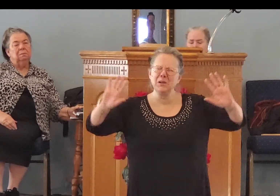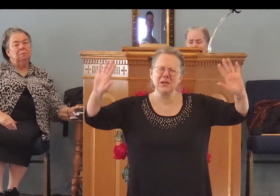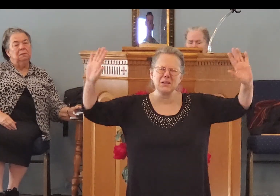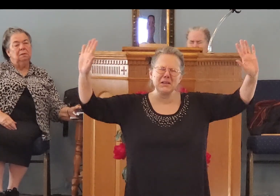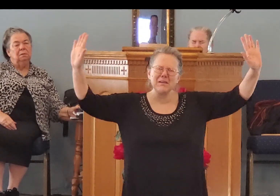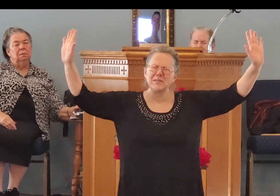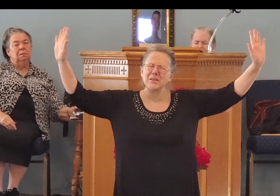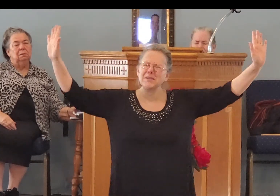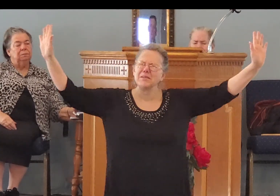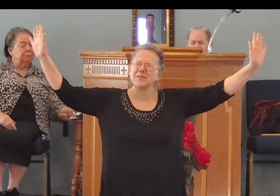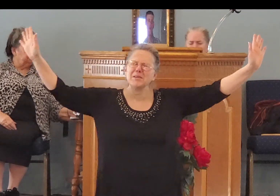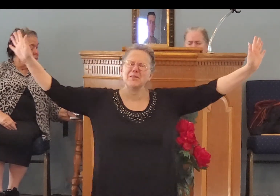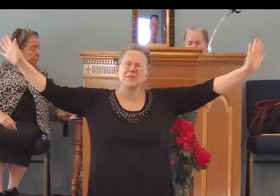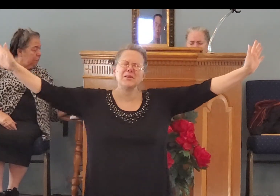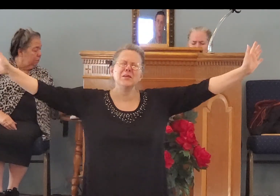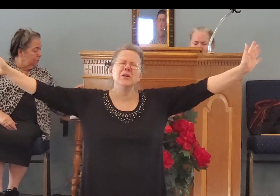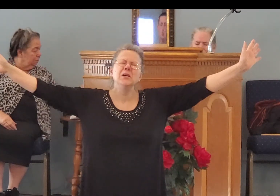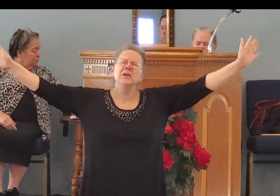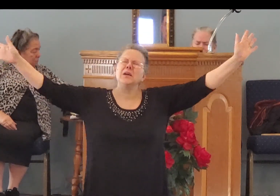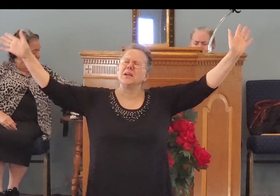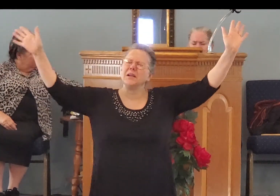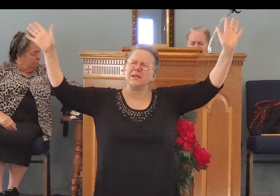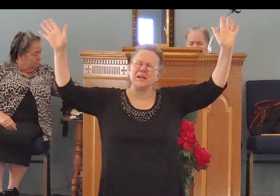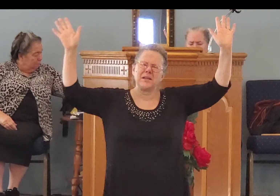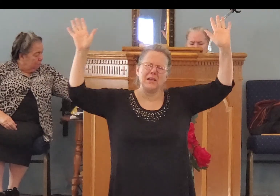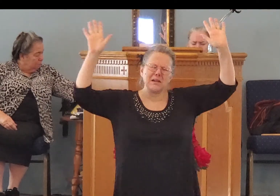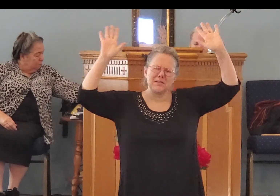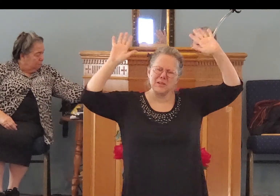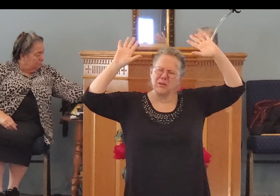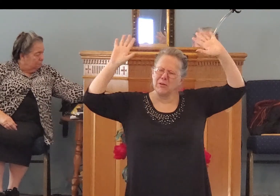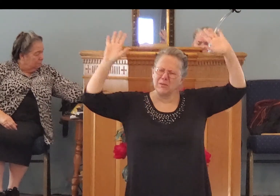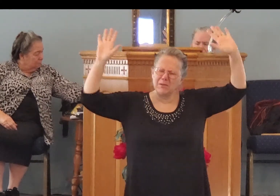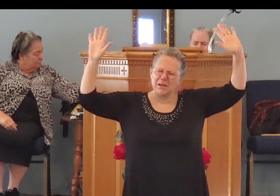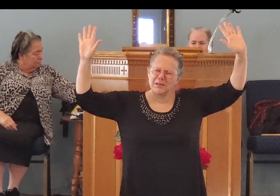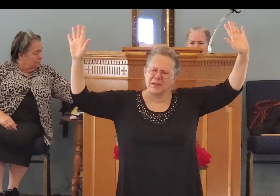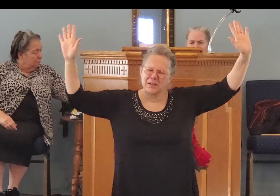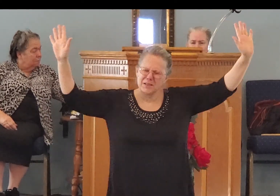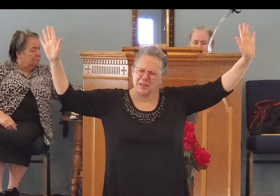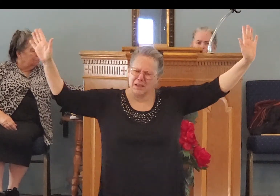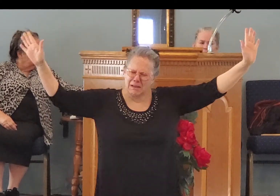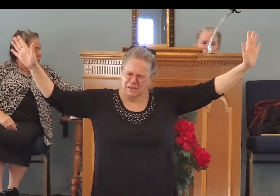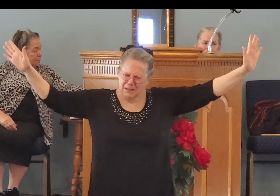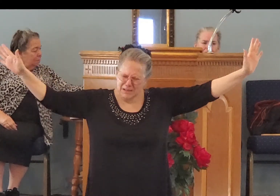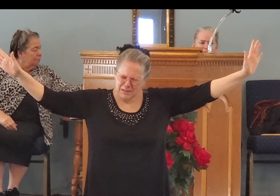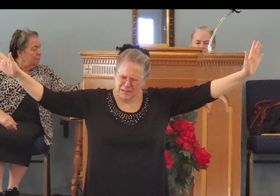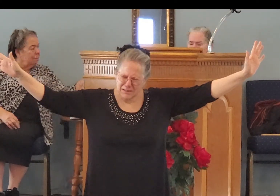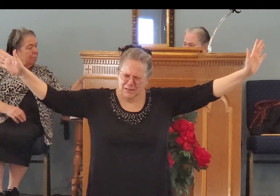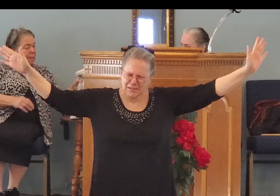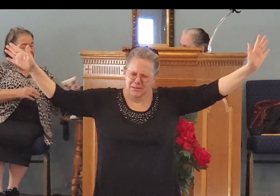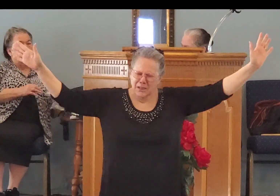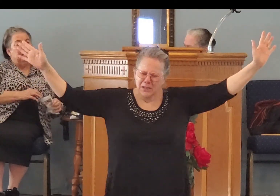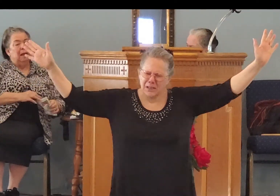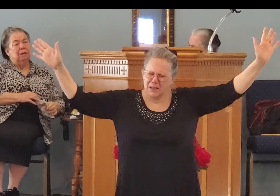You're not self!